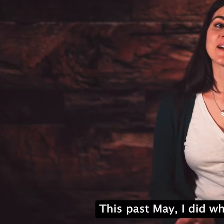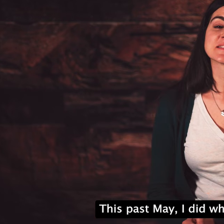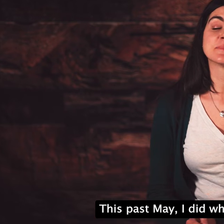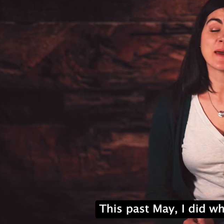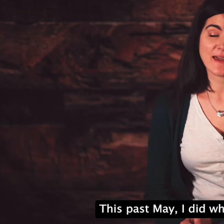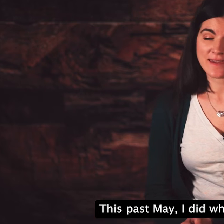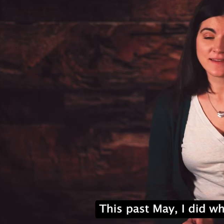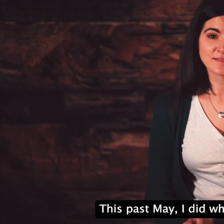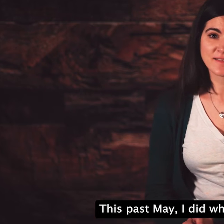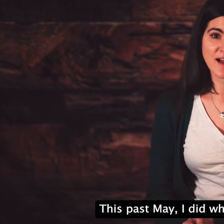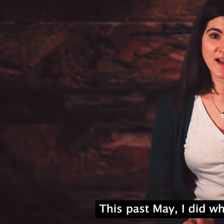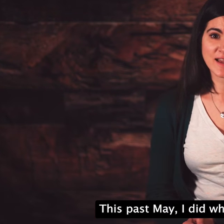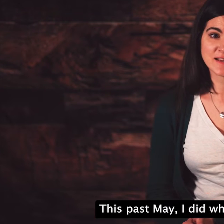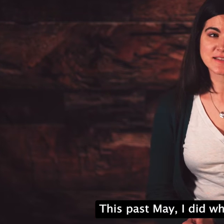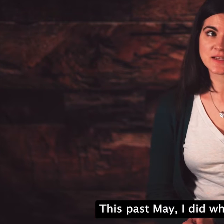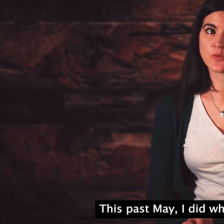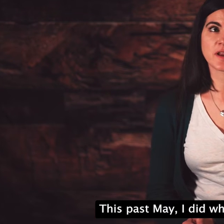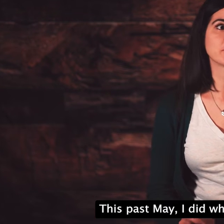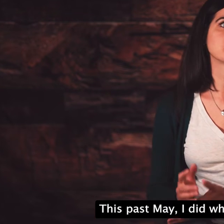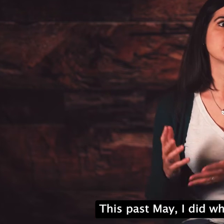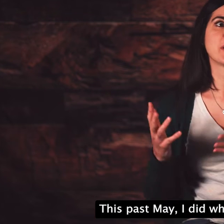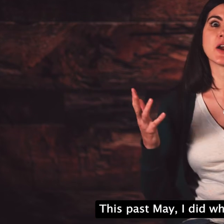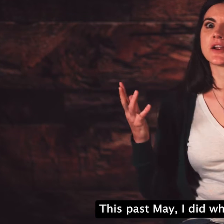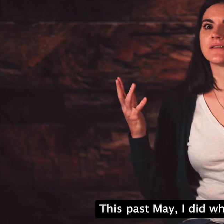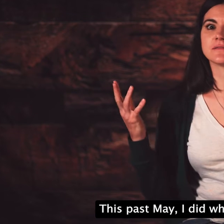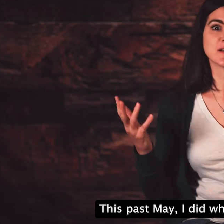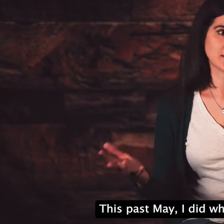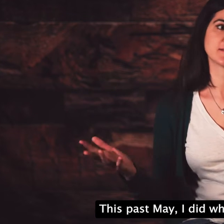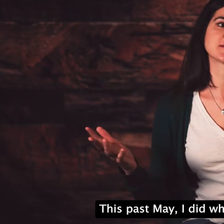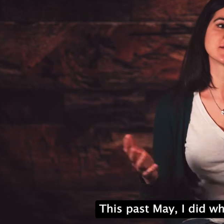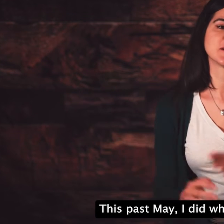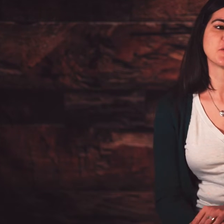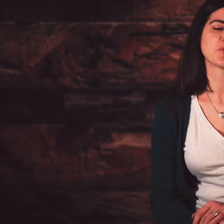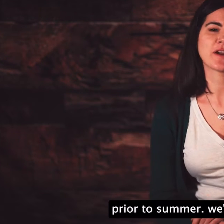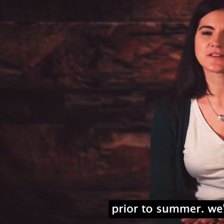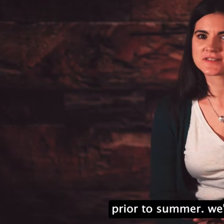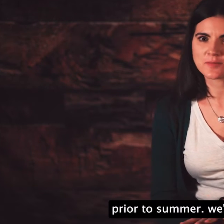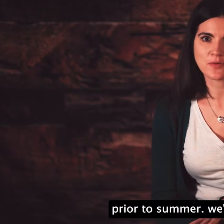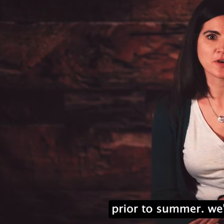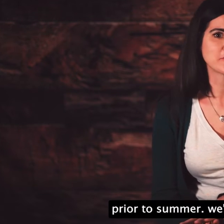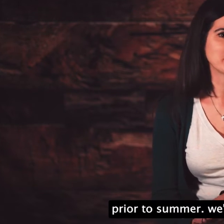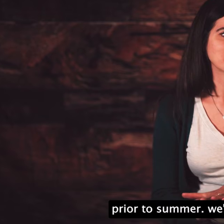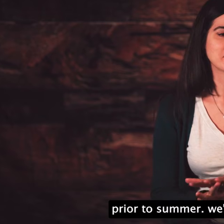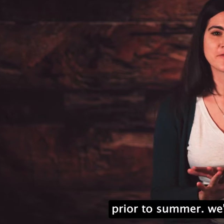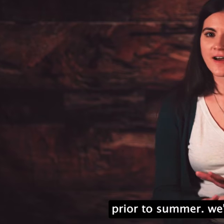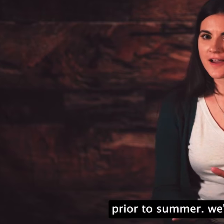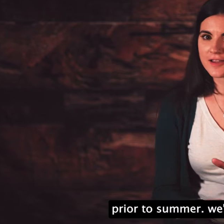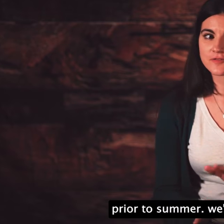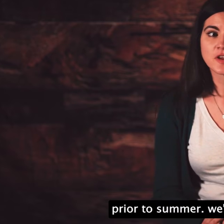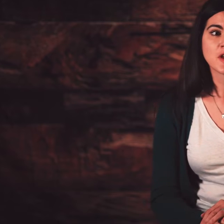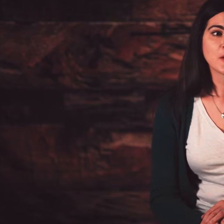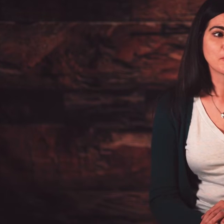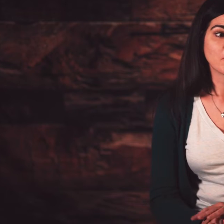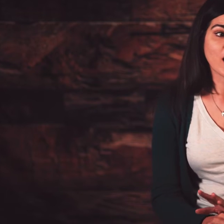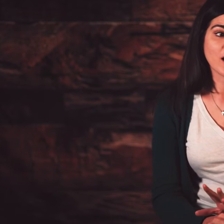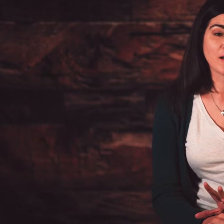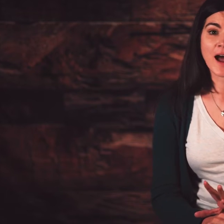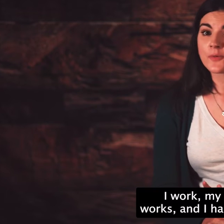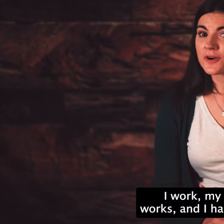This past May, I did what every parent does prior to summer. We're a family of five.